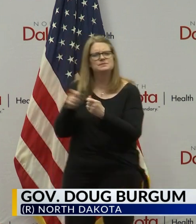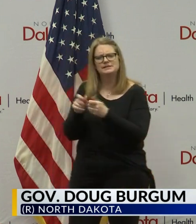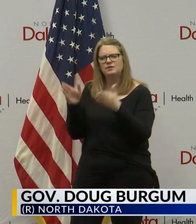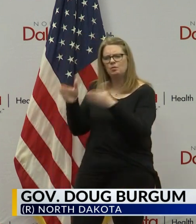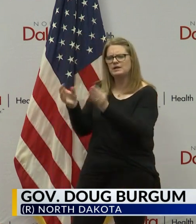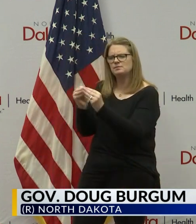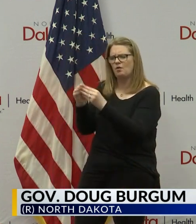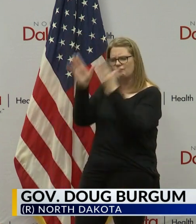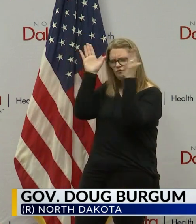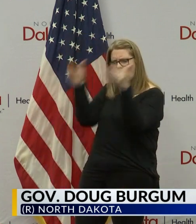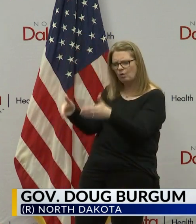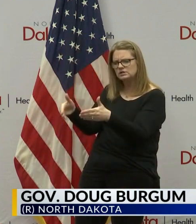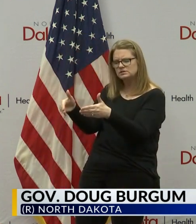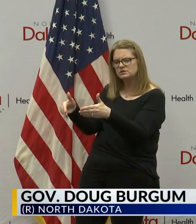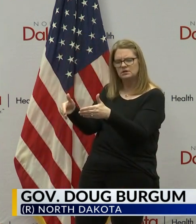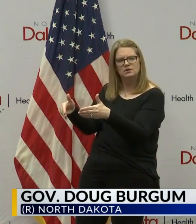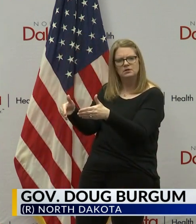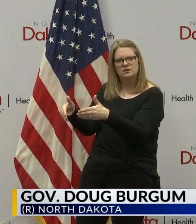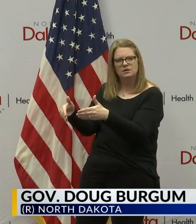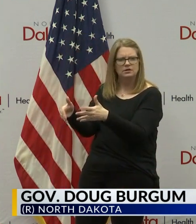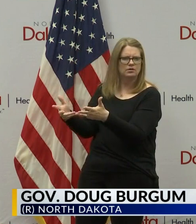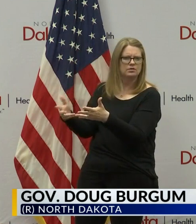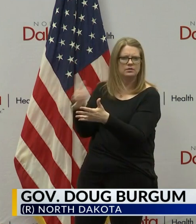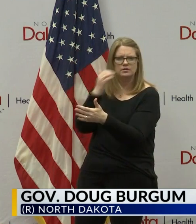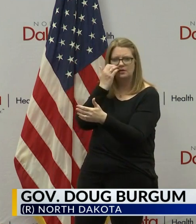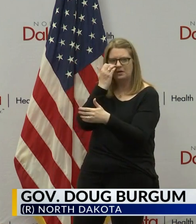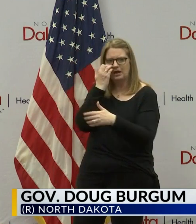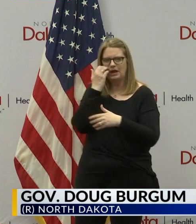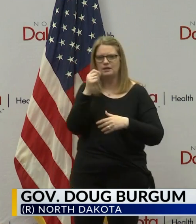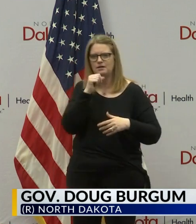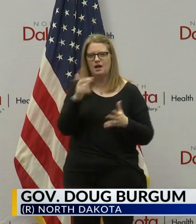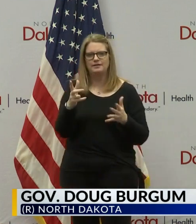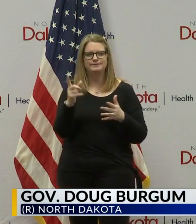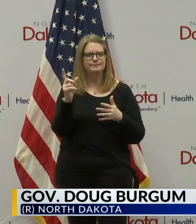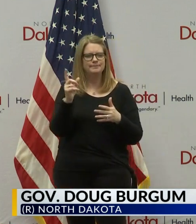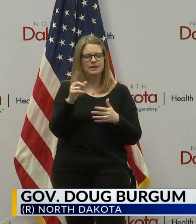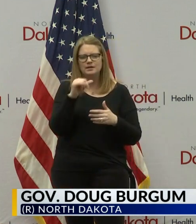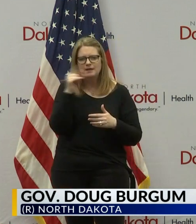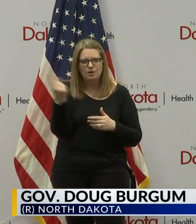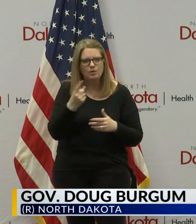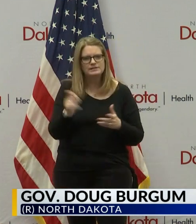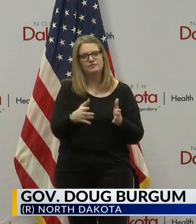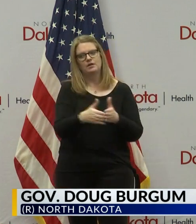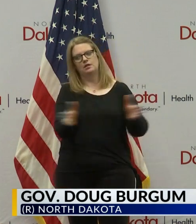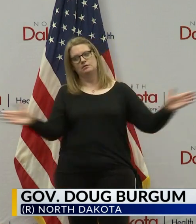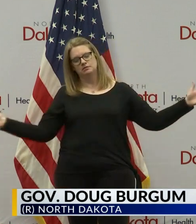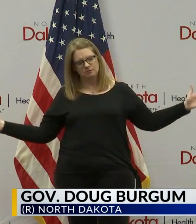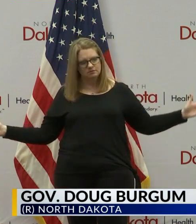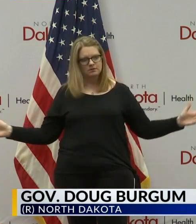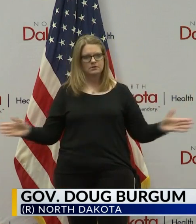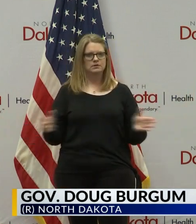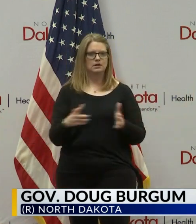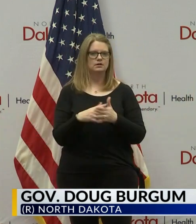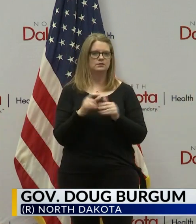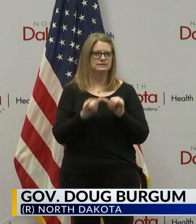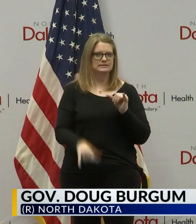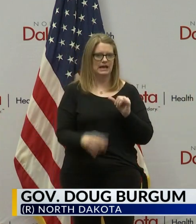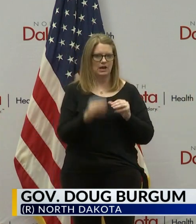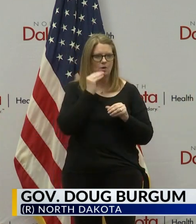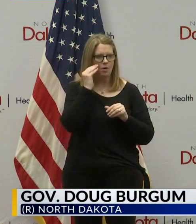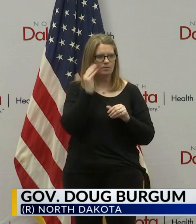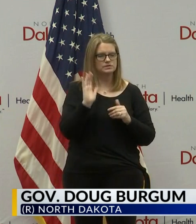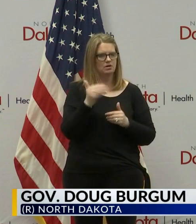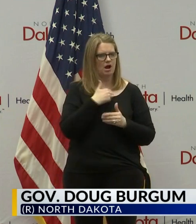you know, more broadly ask everybody to be in compliance about staying home. So I'd say